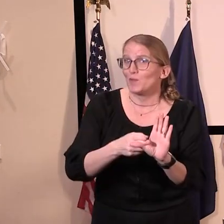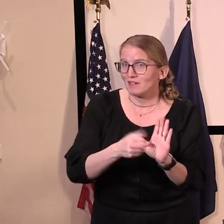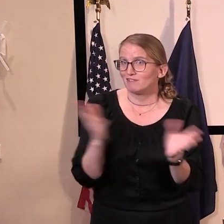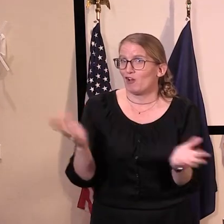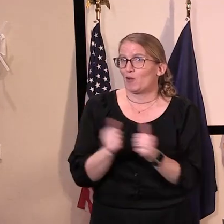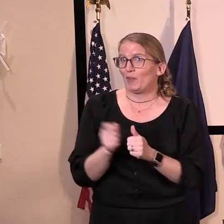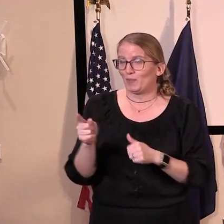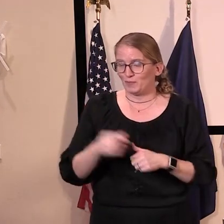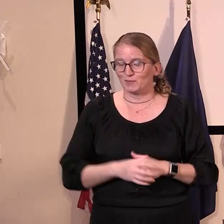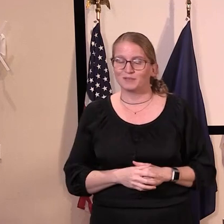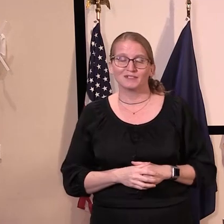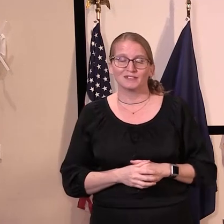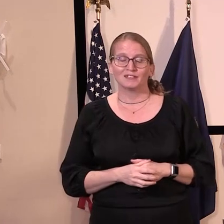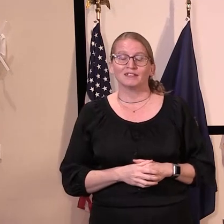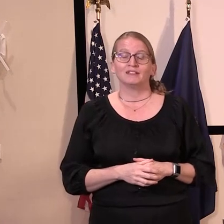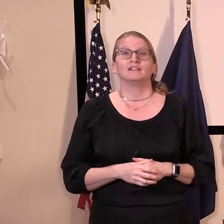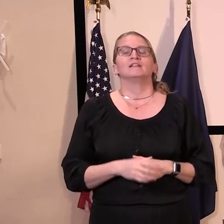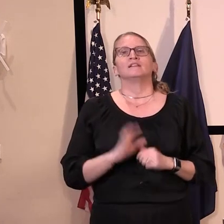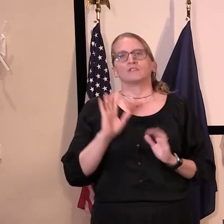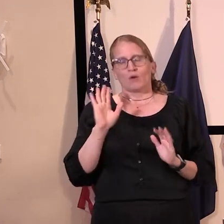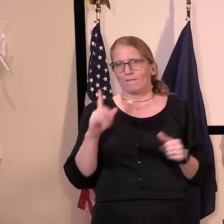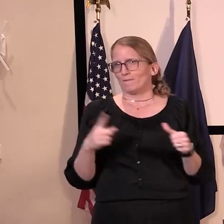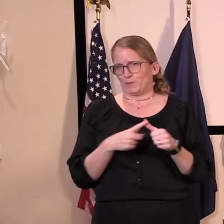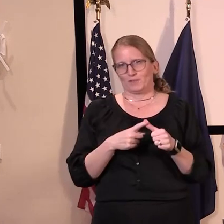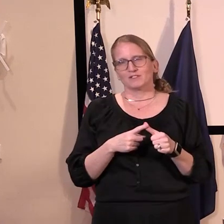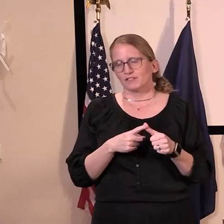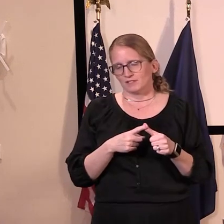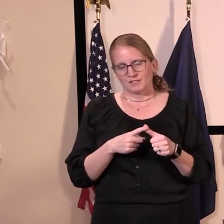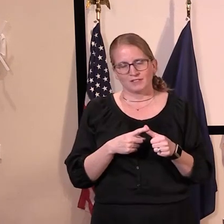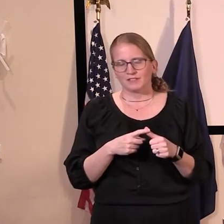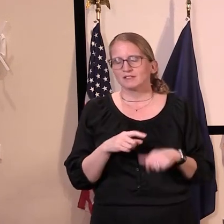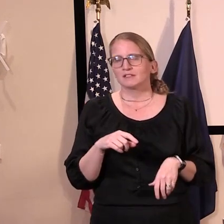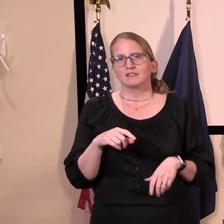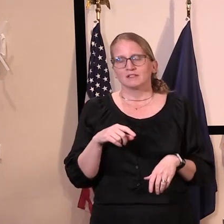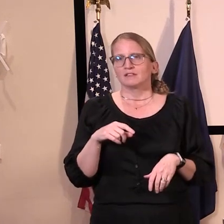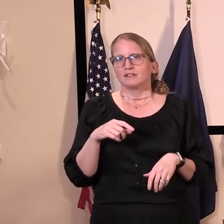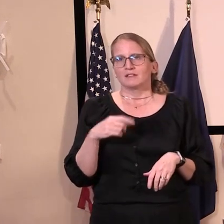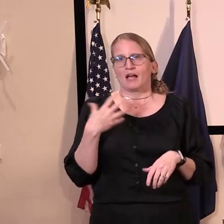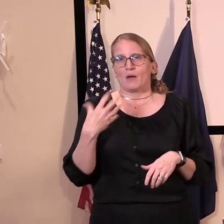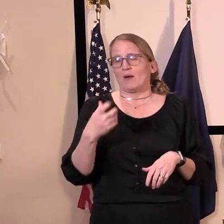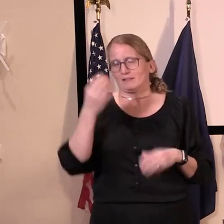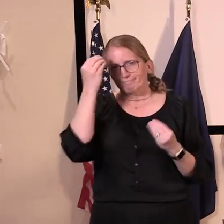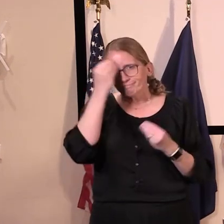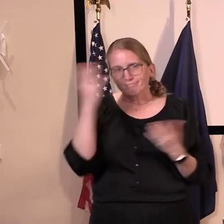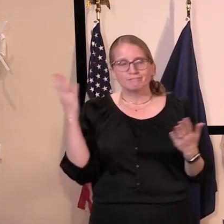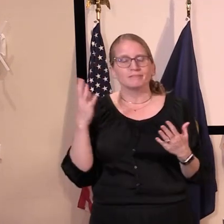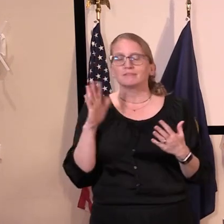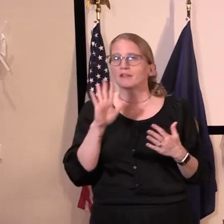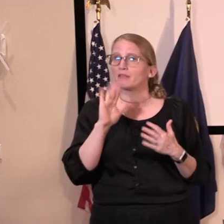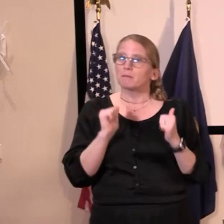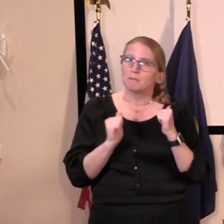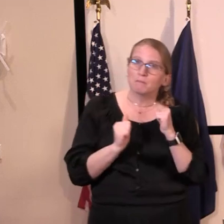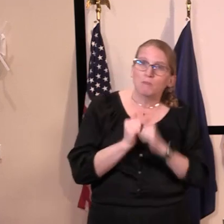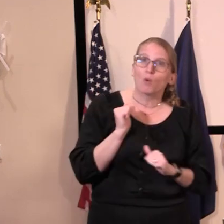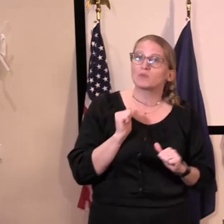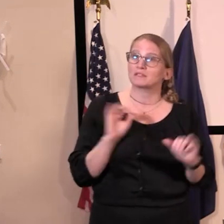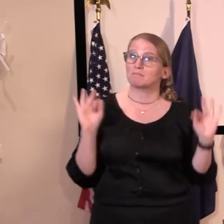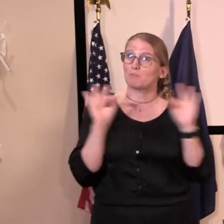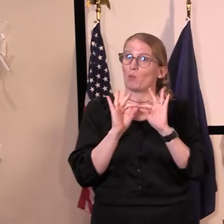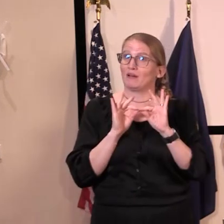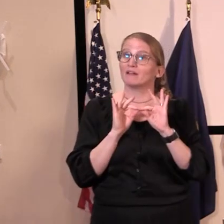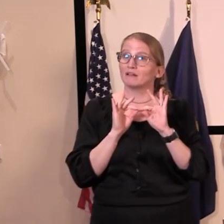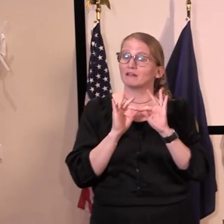I, first of all, want to say that the most important focus that you have is the right